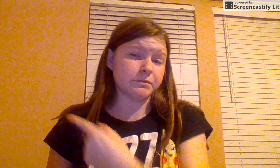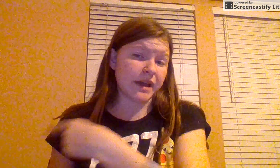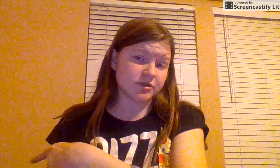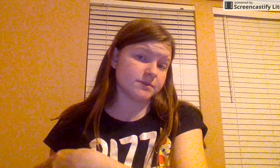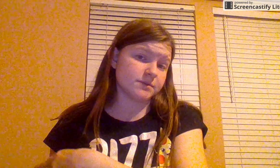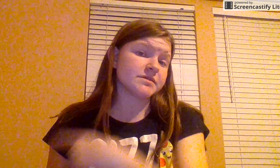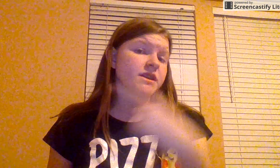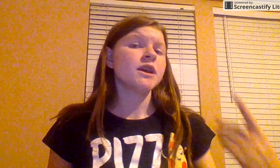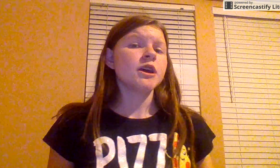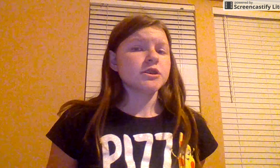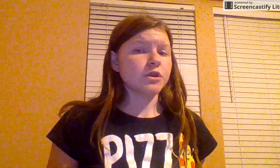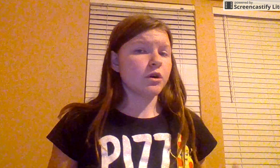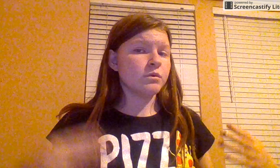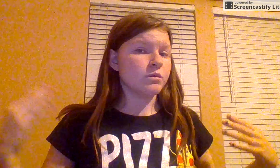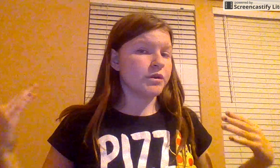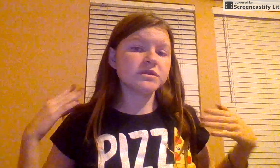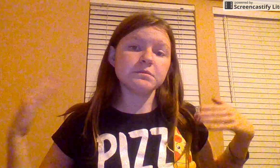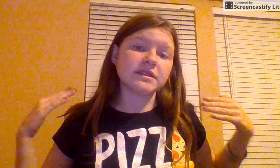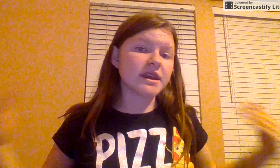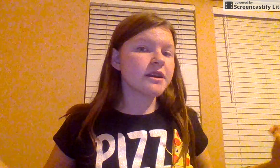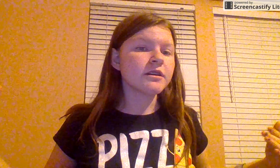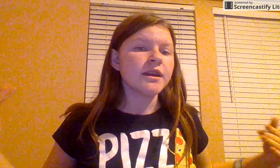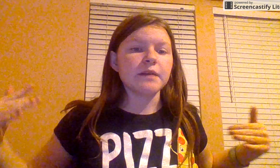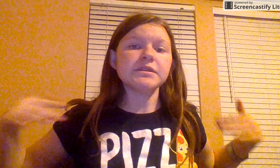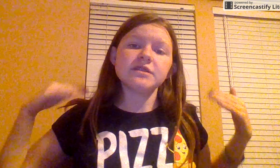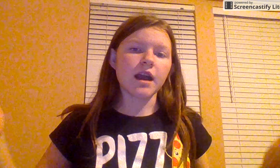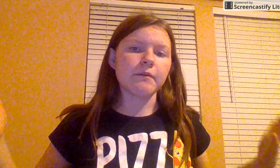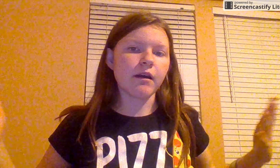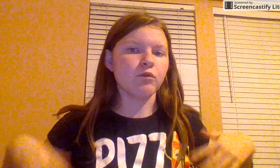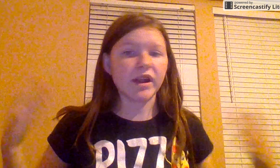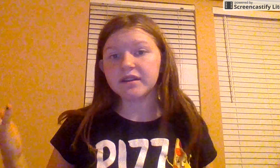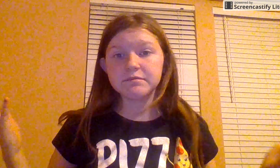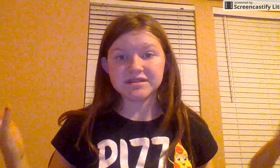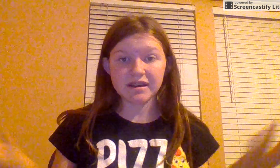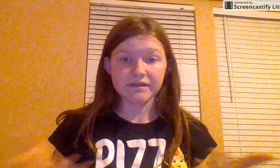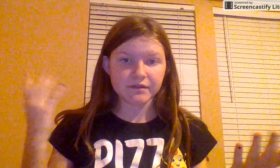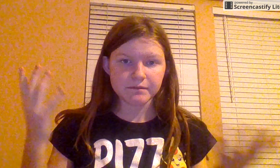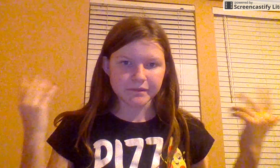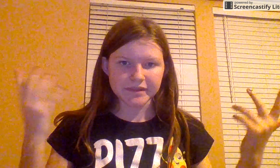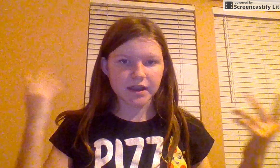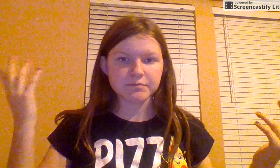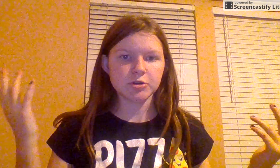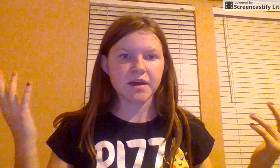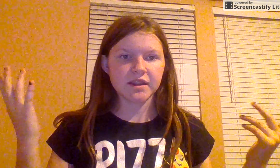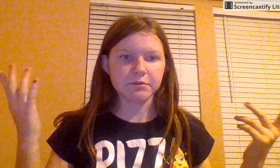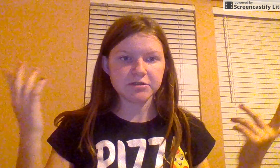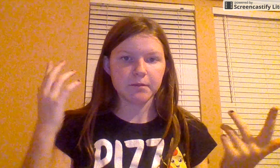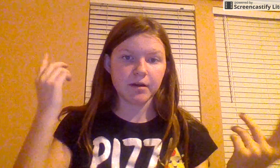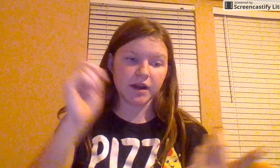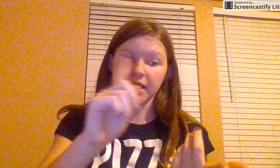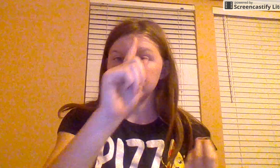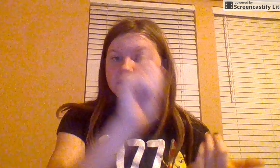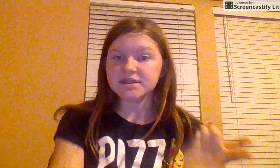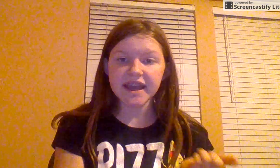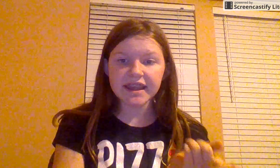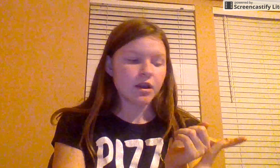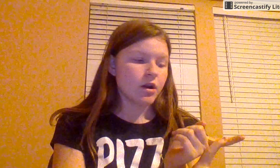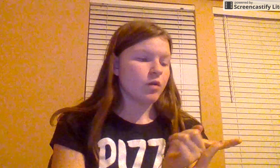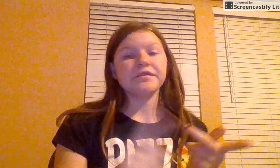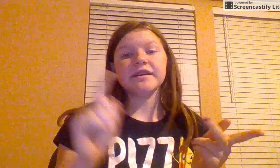Patrick sometimes. So, we usually meet there, and we talk about random stuff that comes to our mind. Like, we talk about what happened in the day, or things